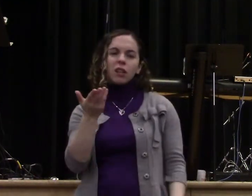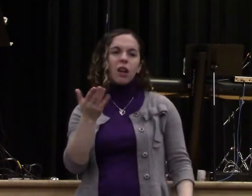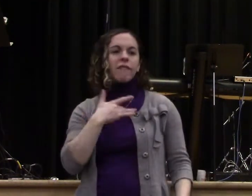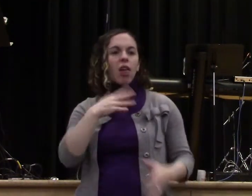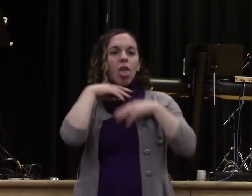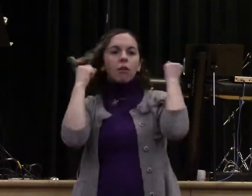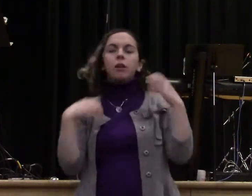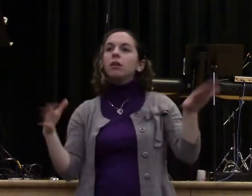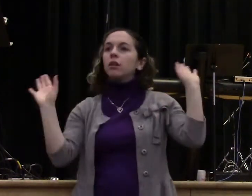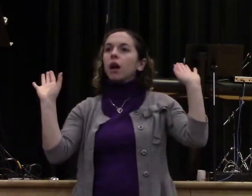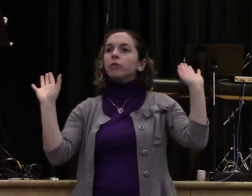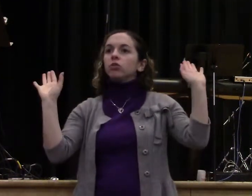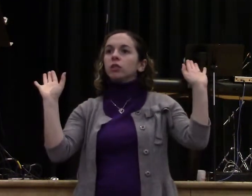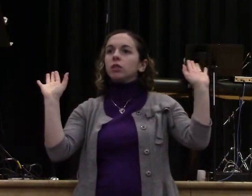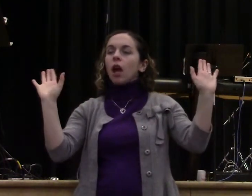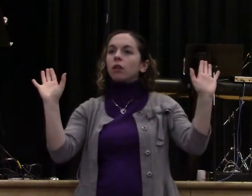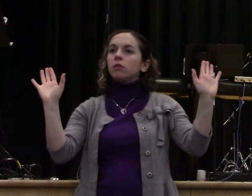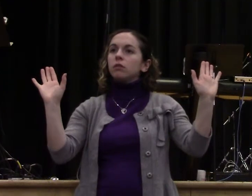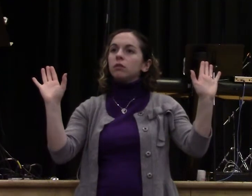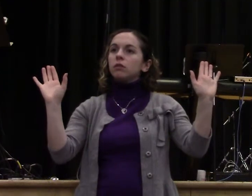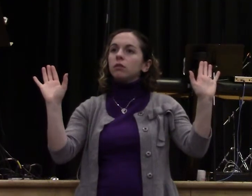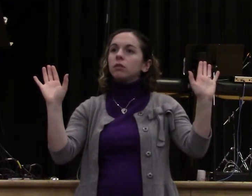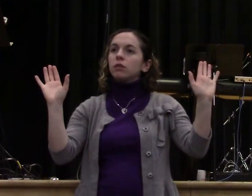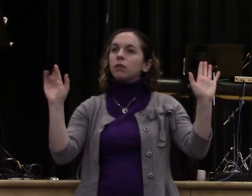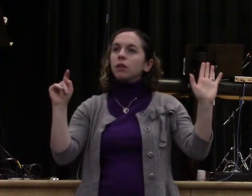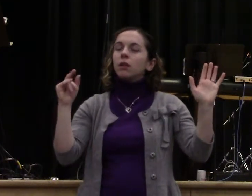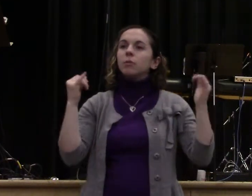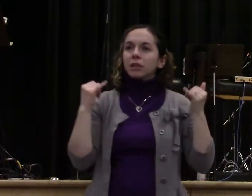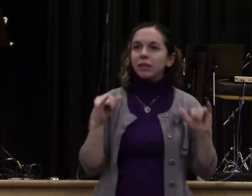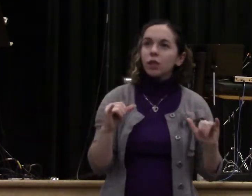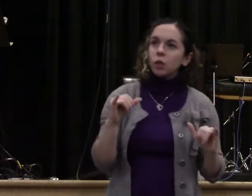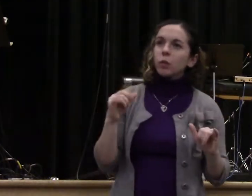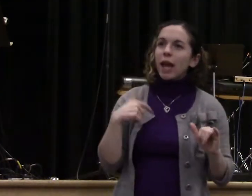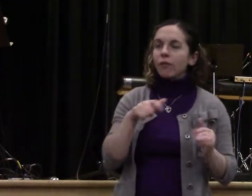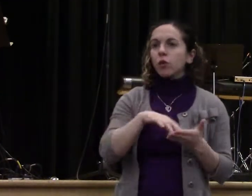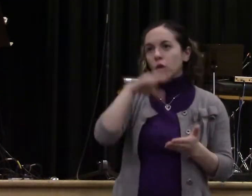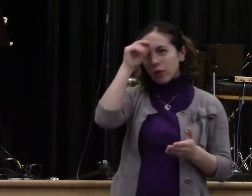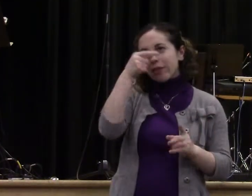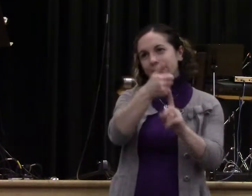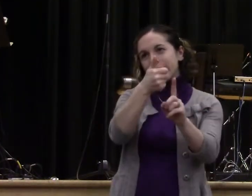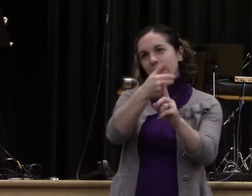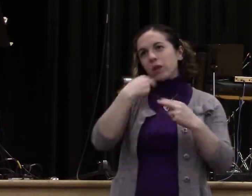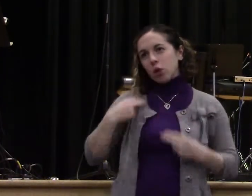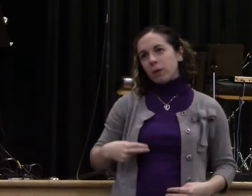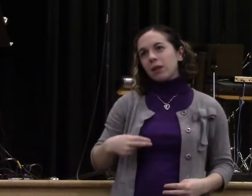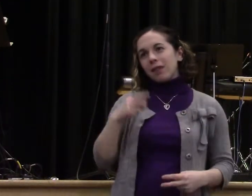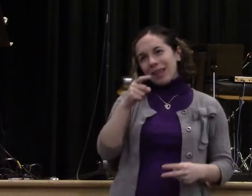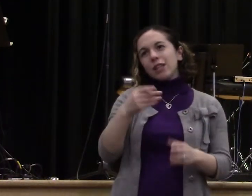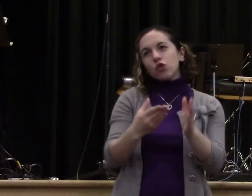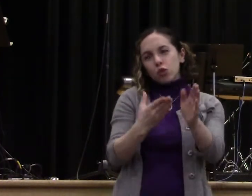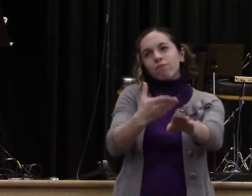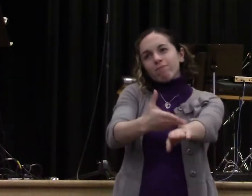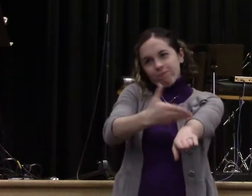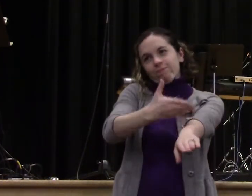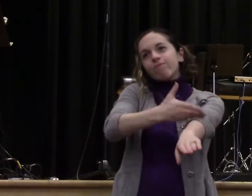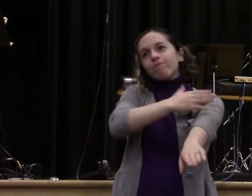However, this story, we see unity. We see that these people had a small group. This paralyzed man had a small group.